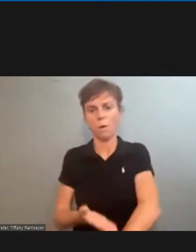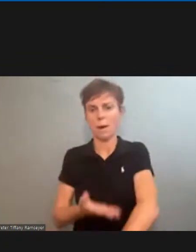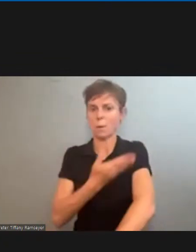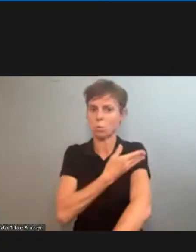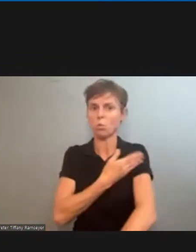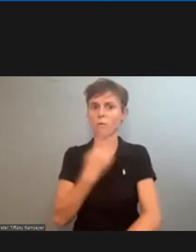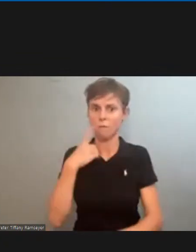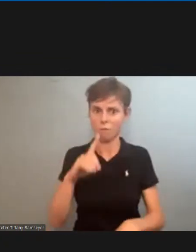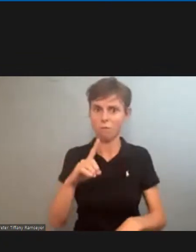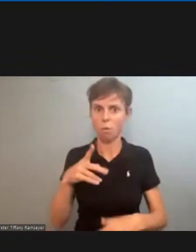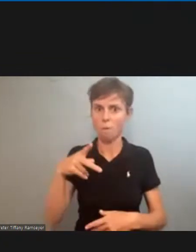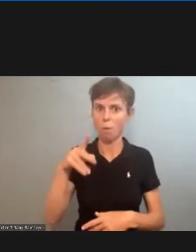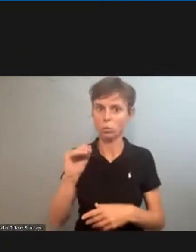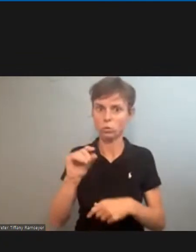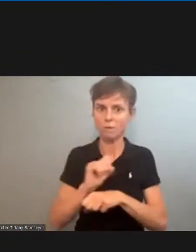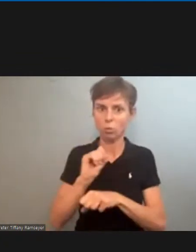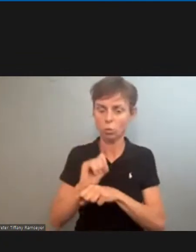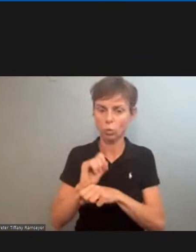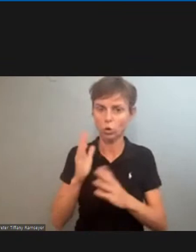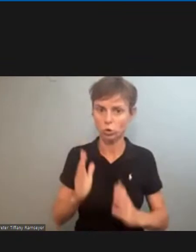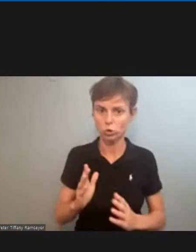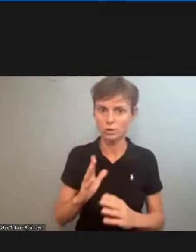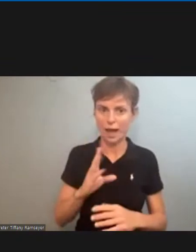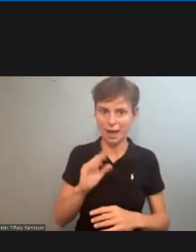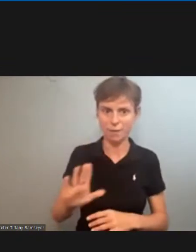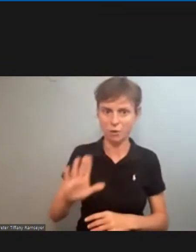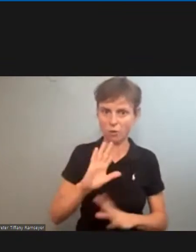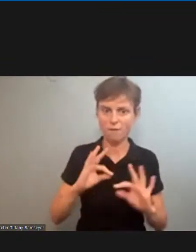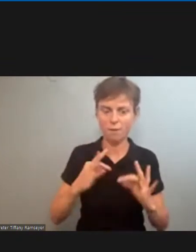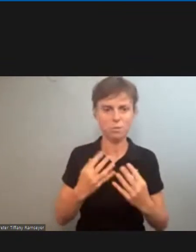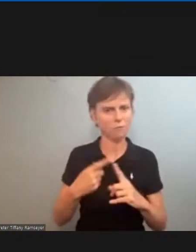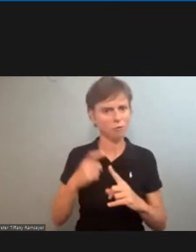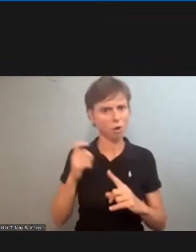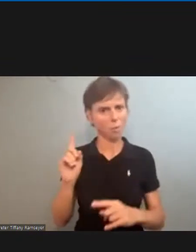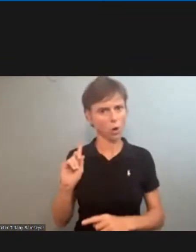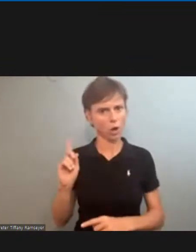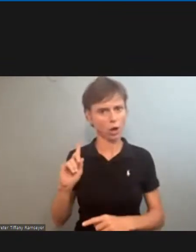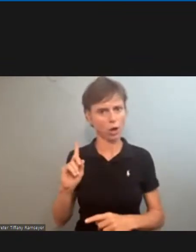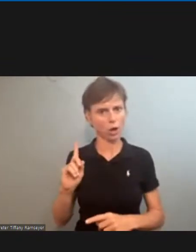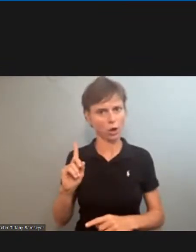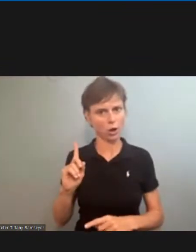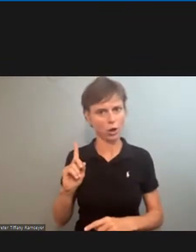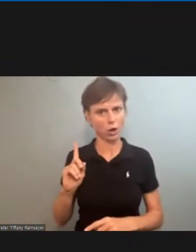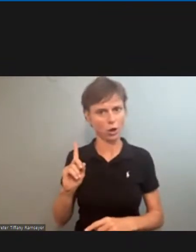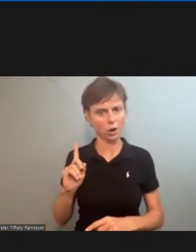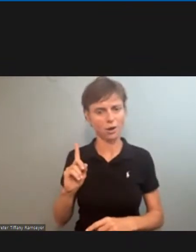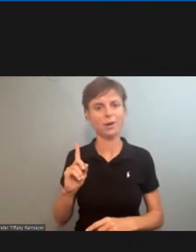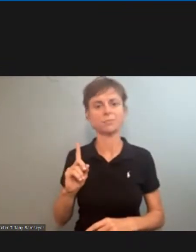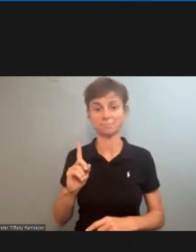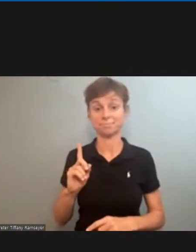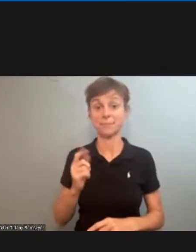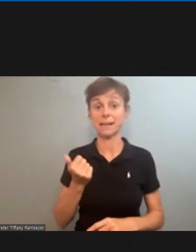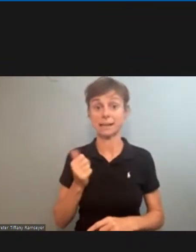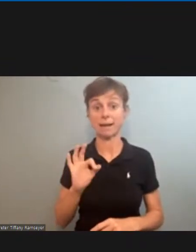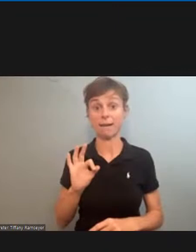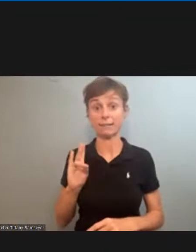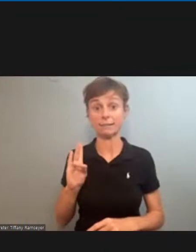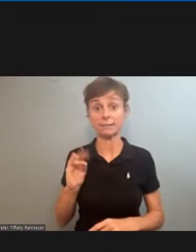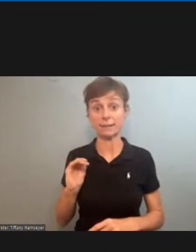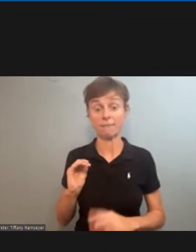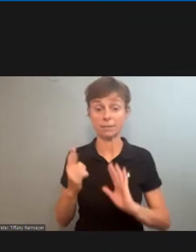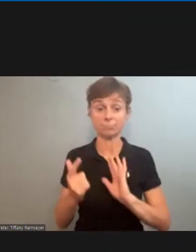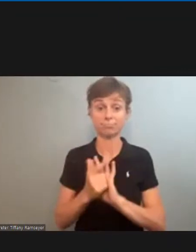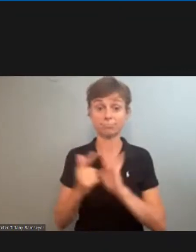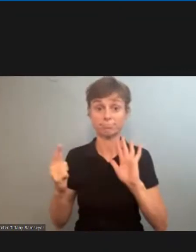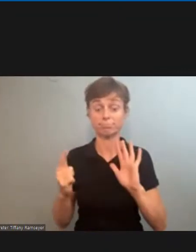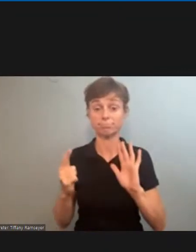and our families so where did it come from from a 1970 unlawful great historic